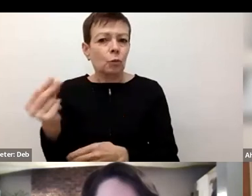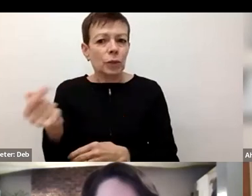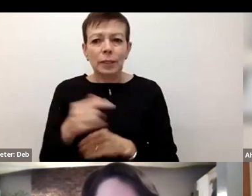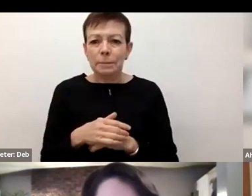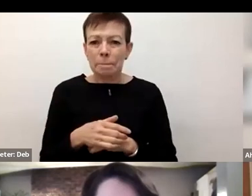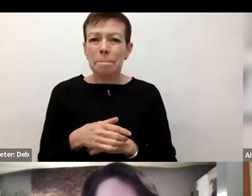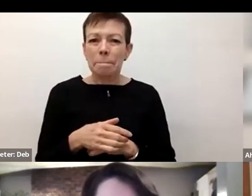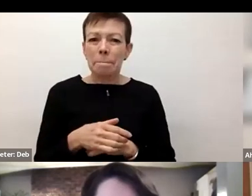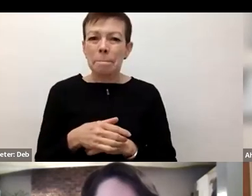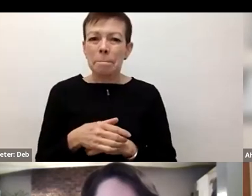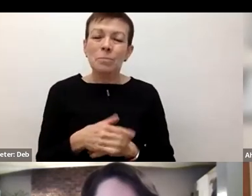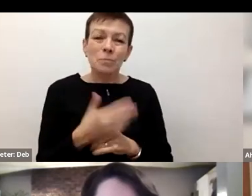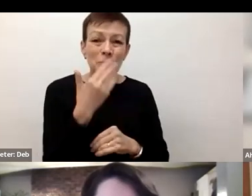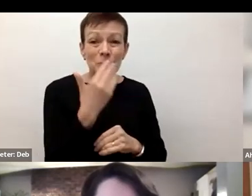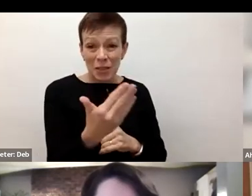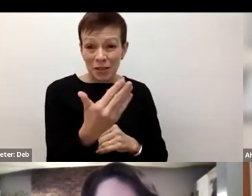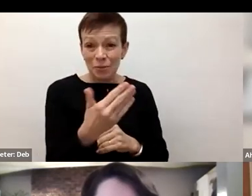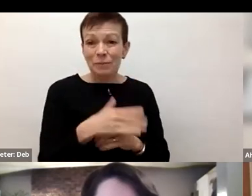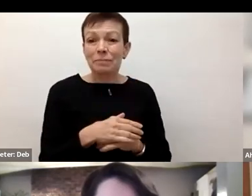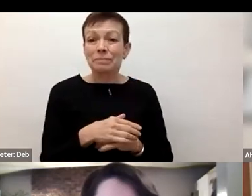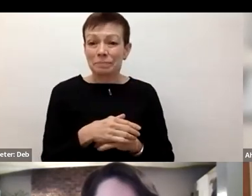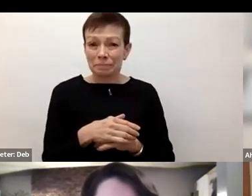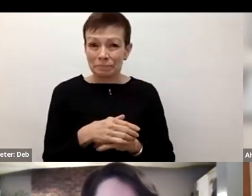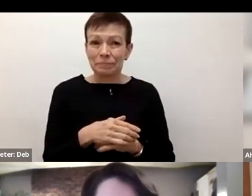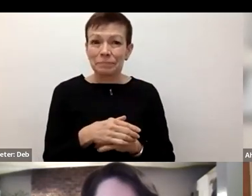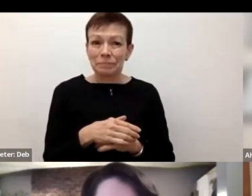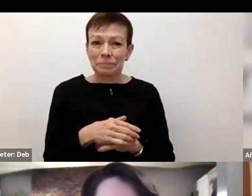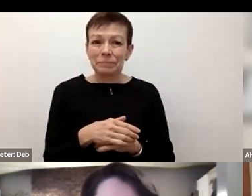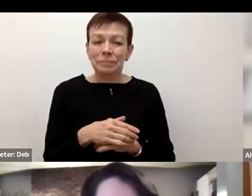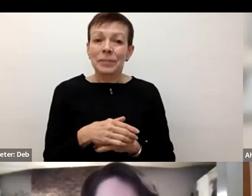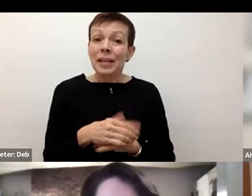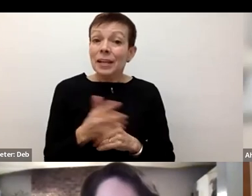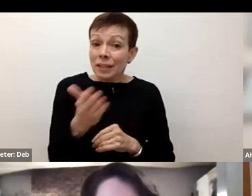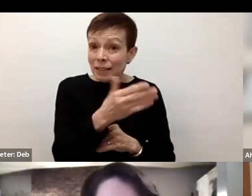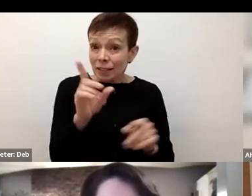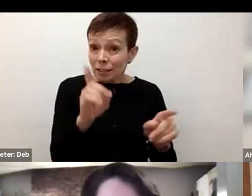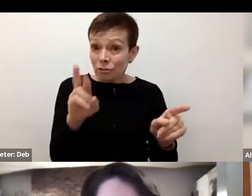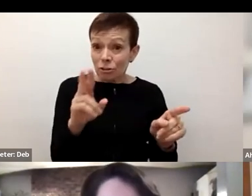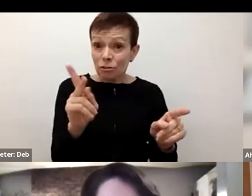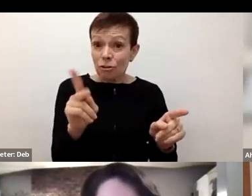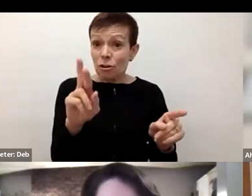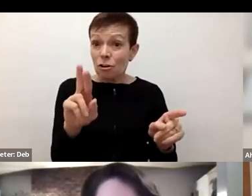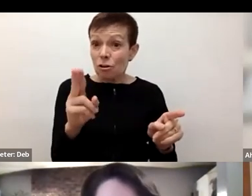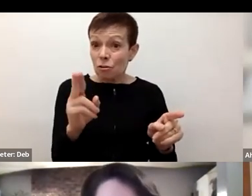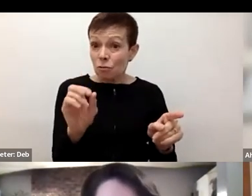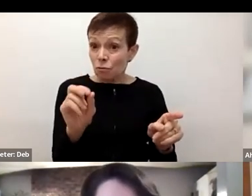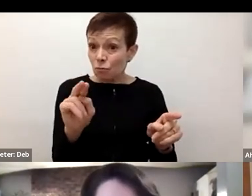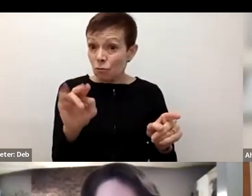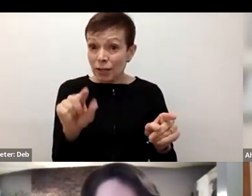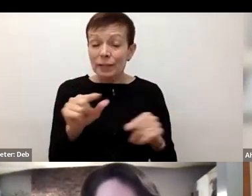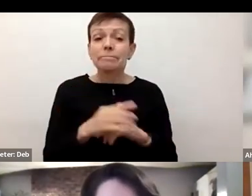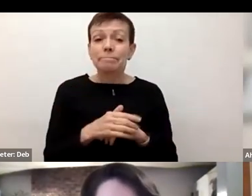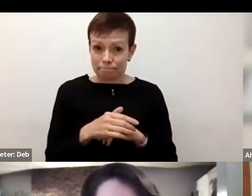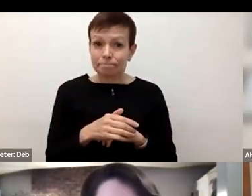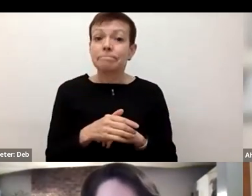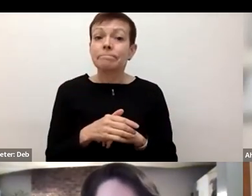Thank you very much, Matt. Yes, Dr. Kronick. I would actually just add, if I could, you know, in this moment of